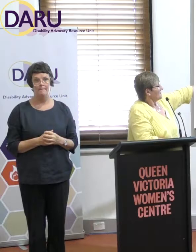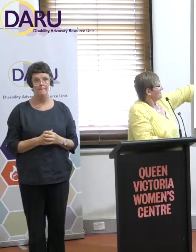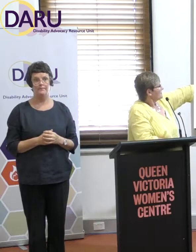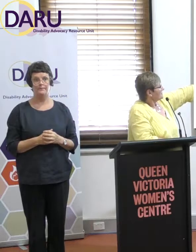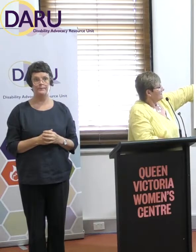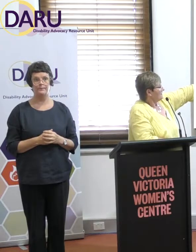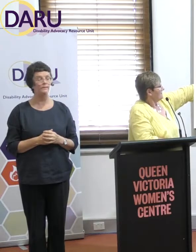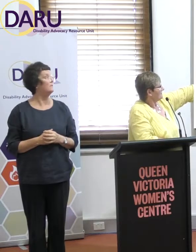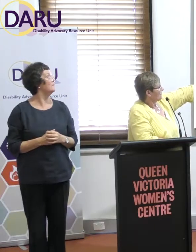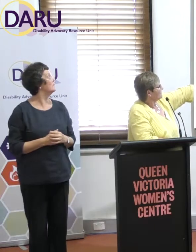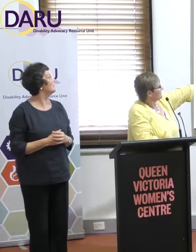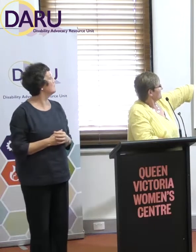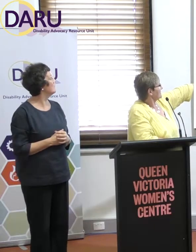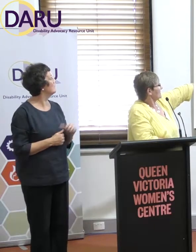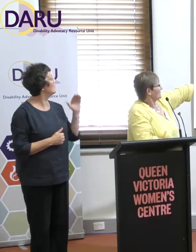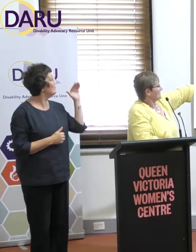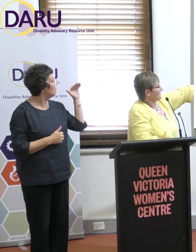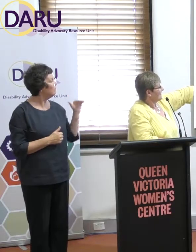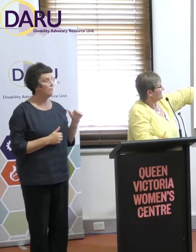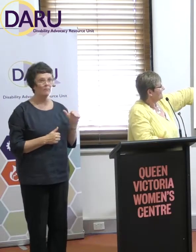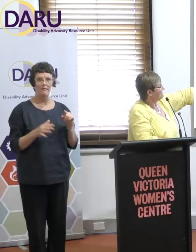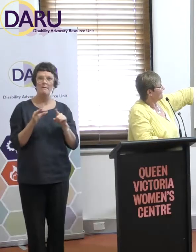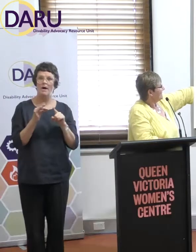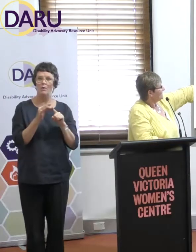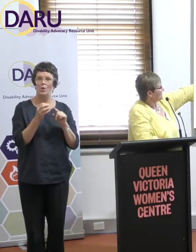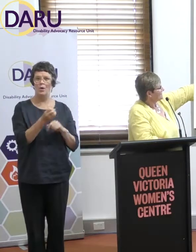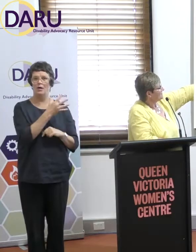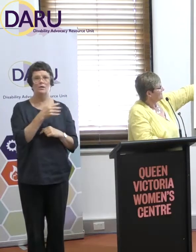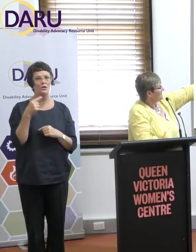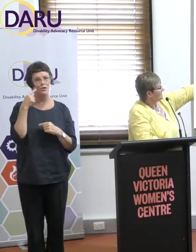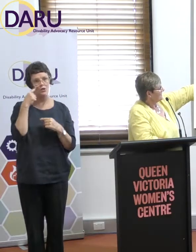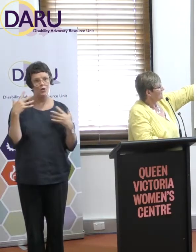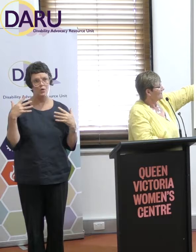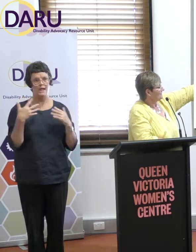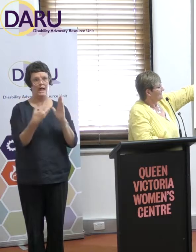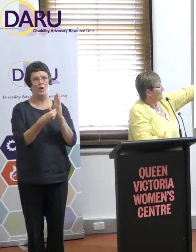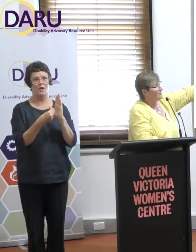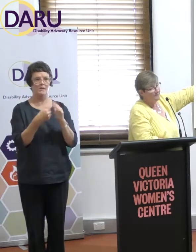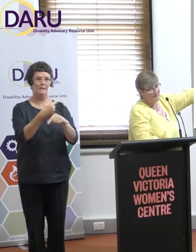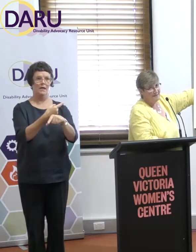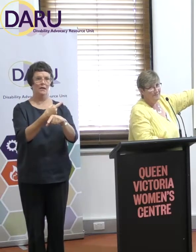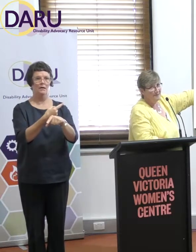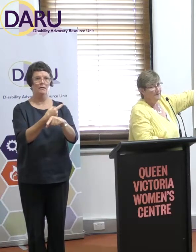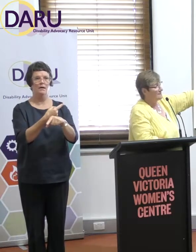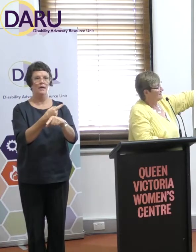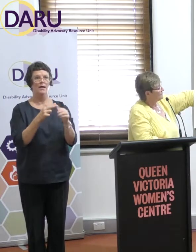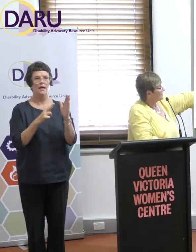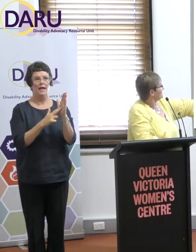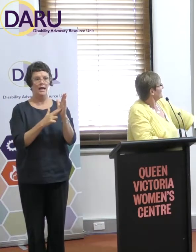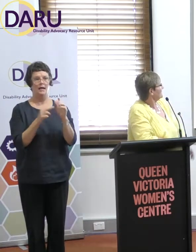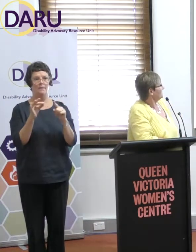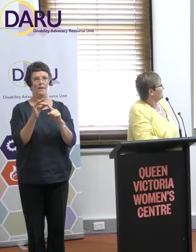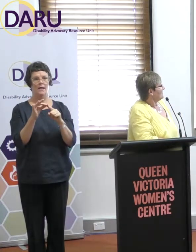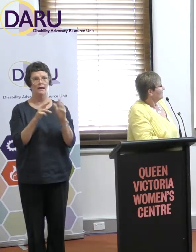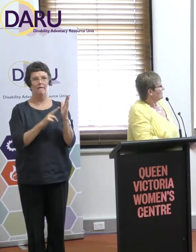So this is the, economists speak stuff about the, so that term, the aggregate NPV, the NPV is the net